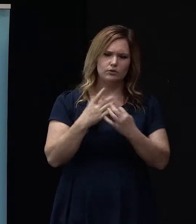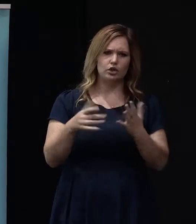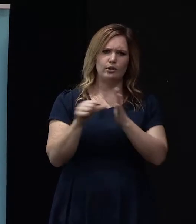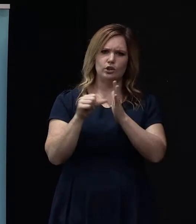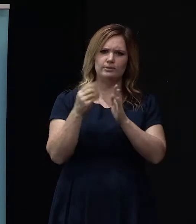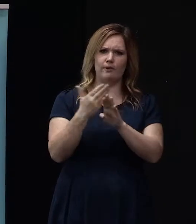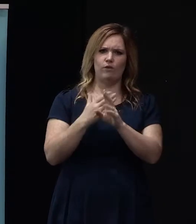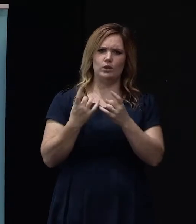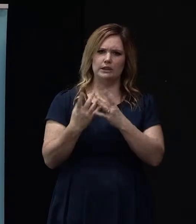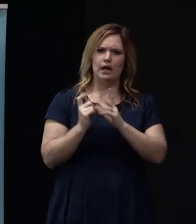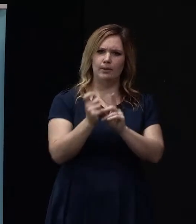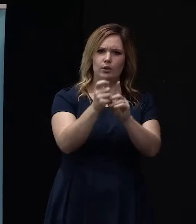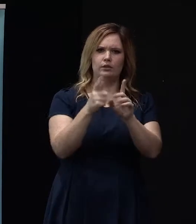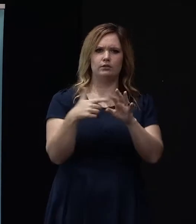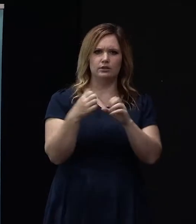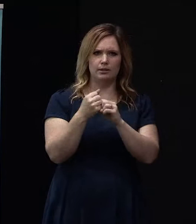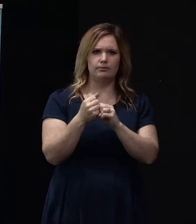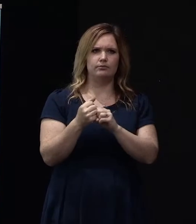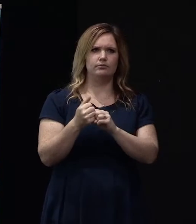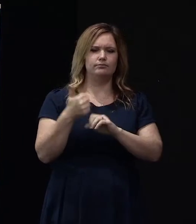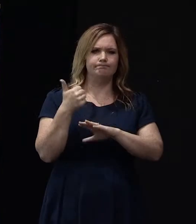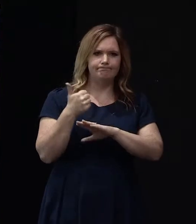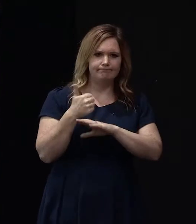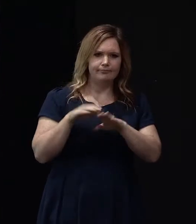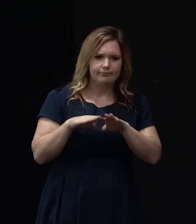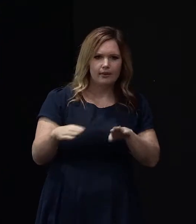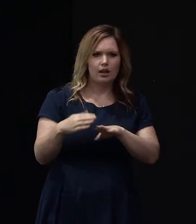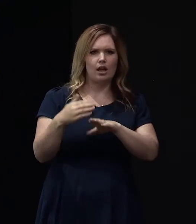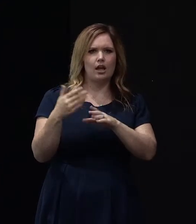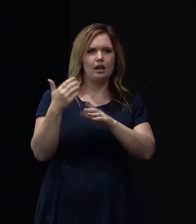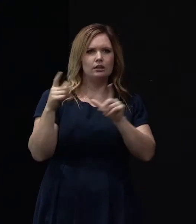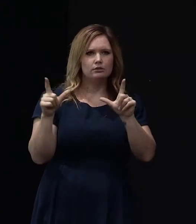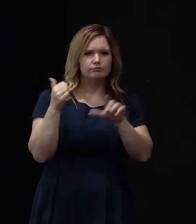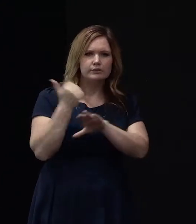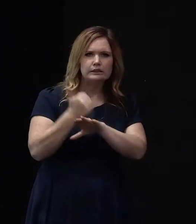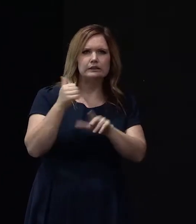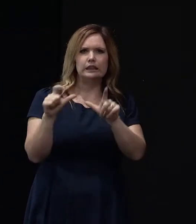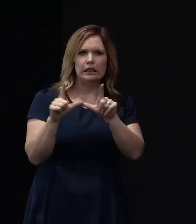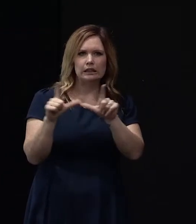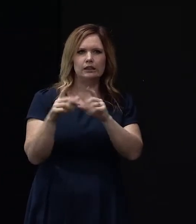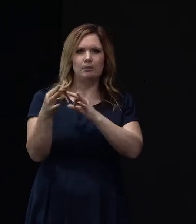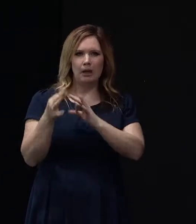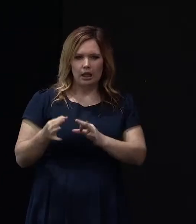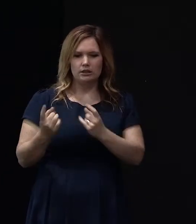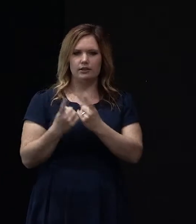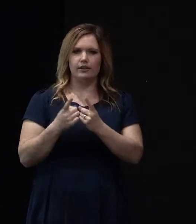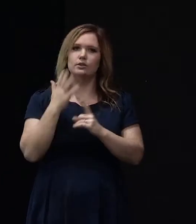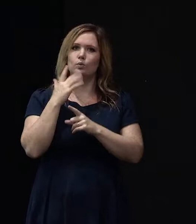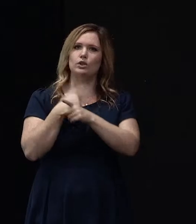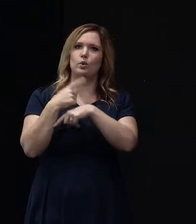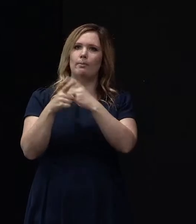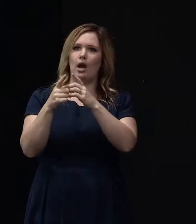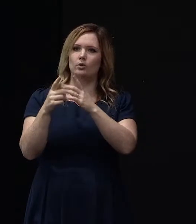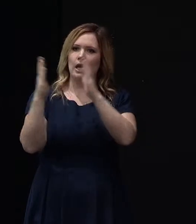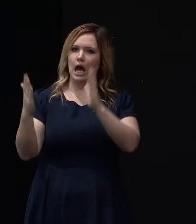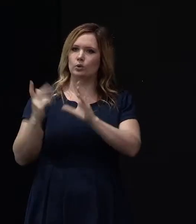you've got brands, fees, and that sort of thing. When you're building a house, you talk about your square metre